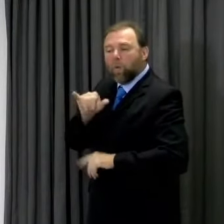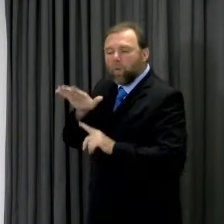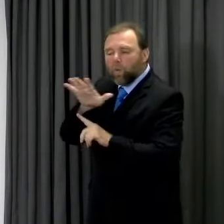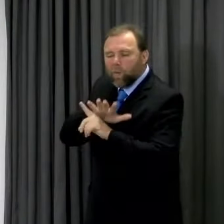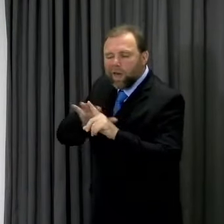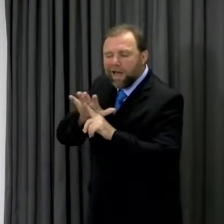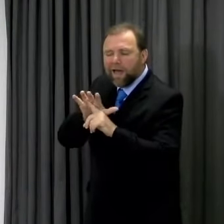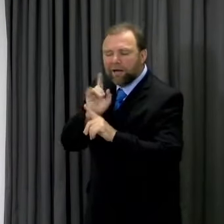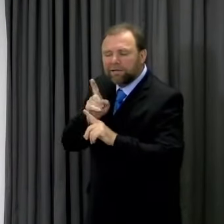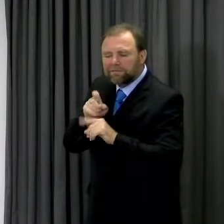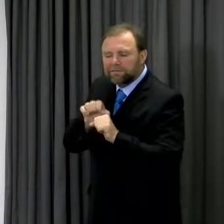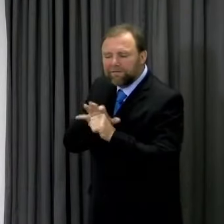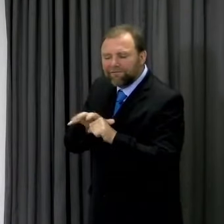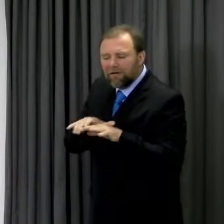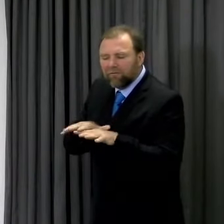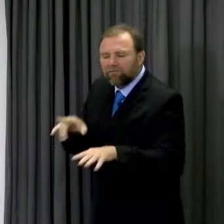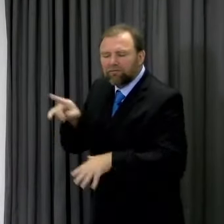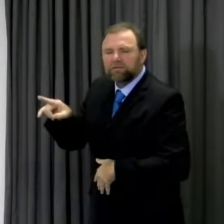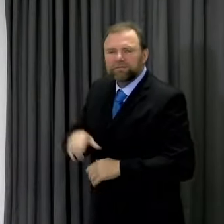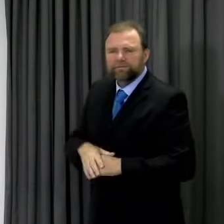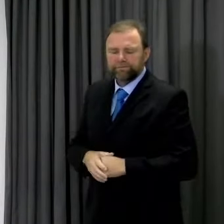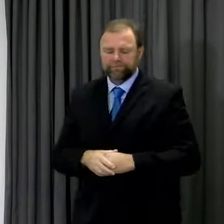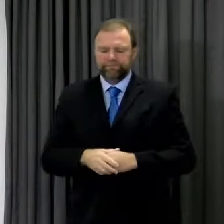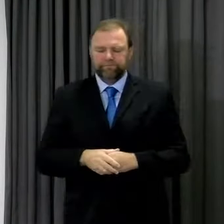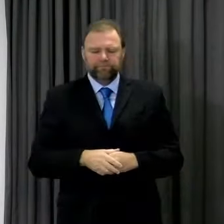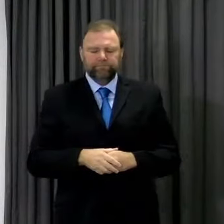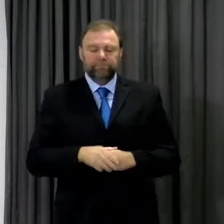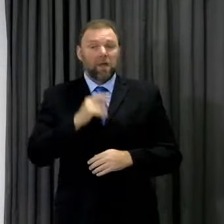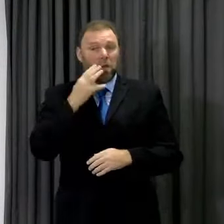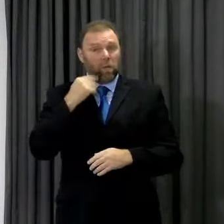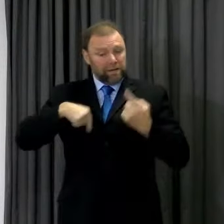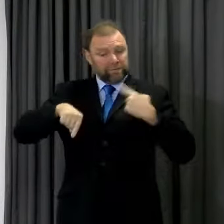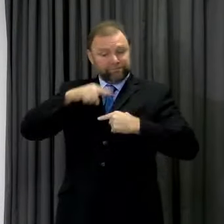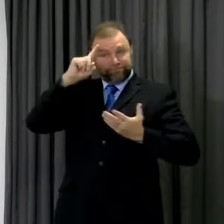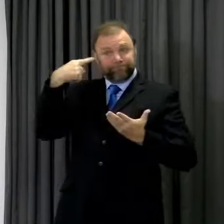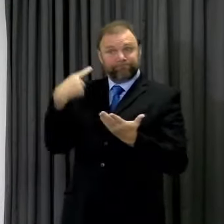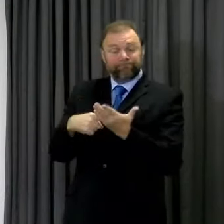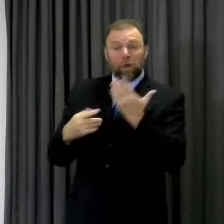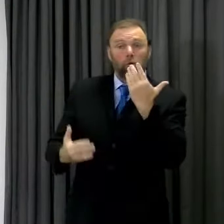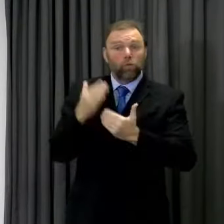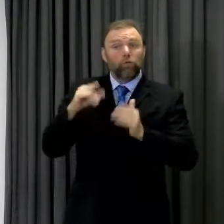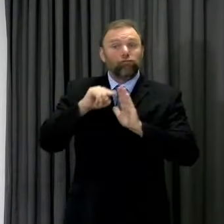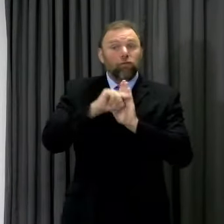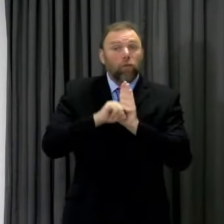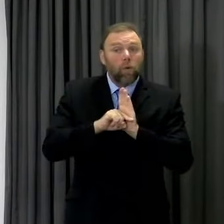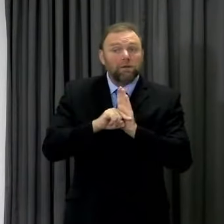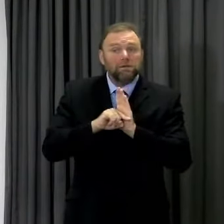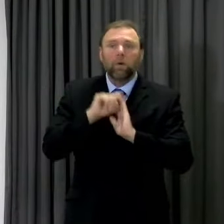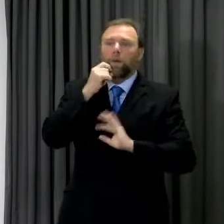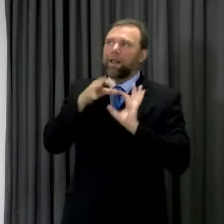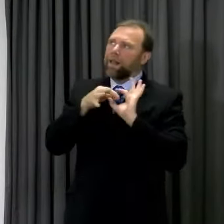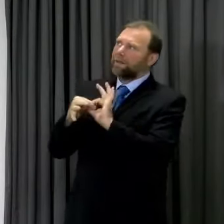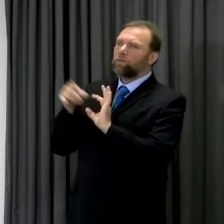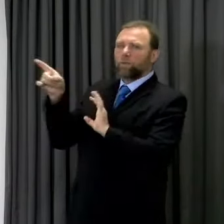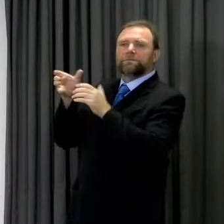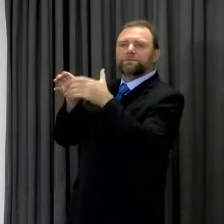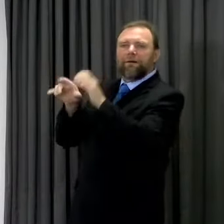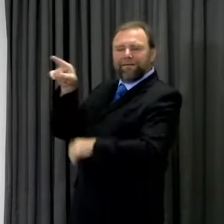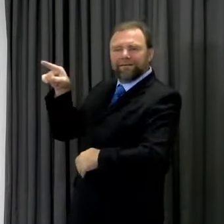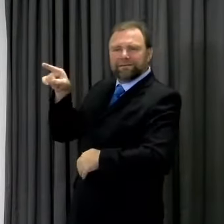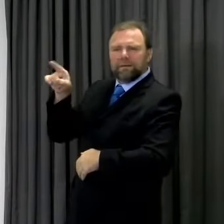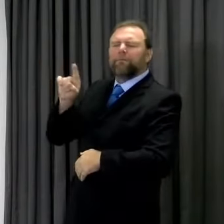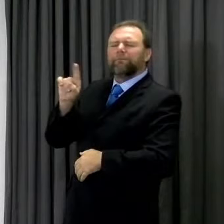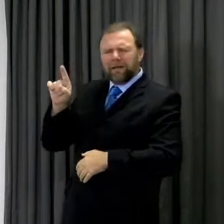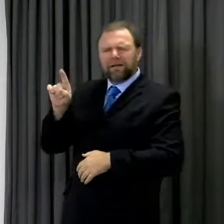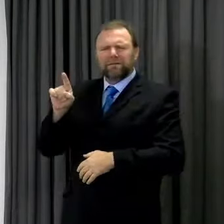Any additional actions we take will build on that SAGE advice, but will be designed to meet the unique circumstances we